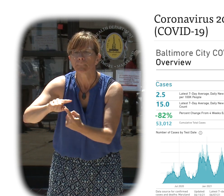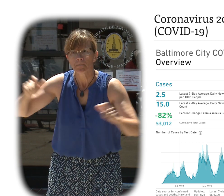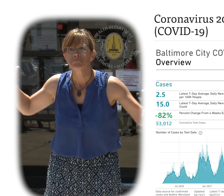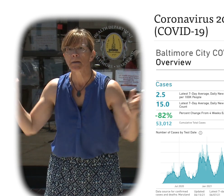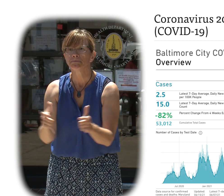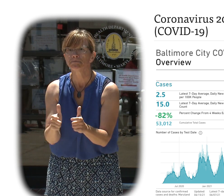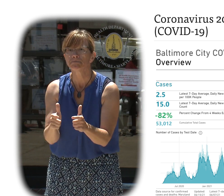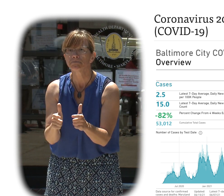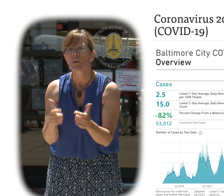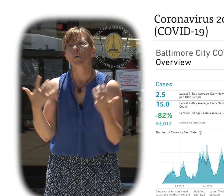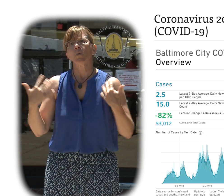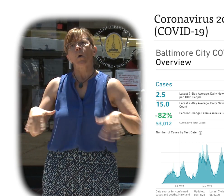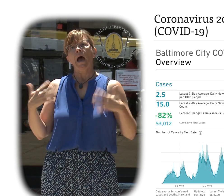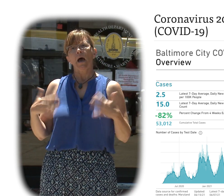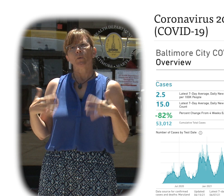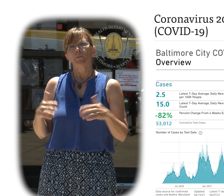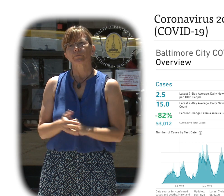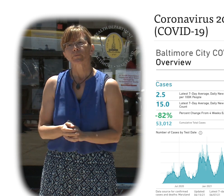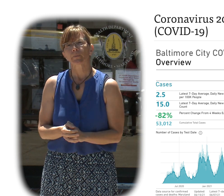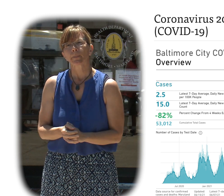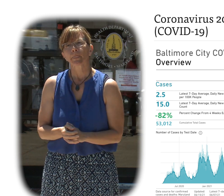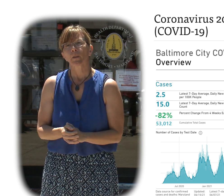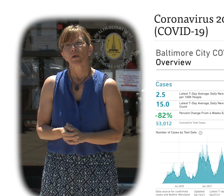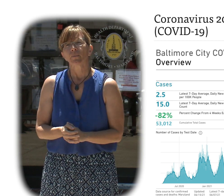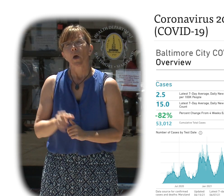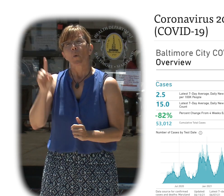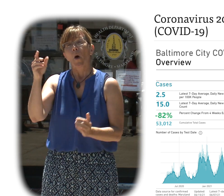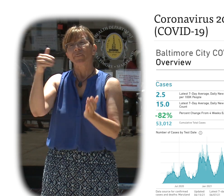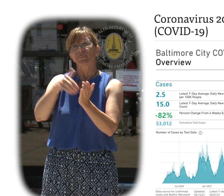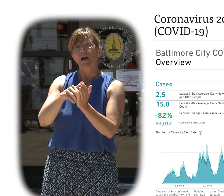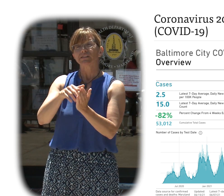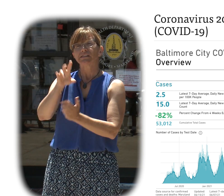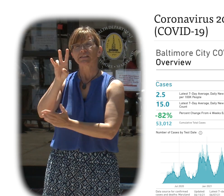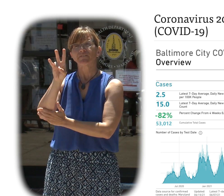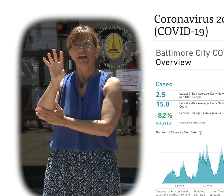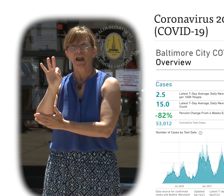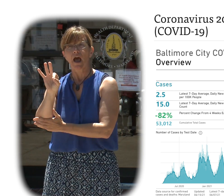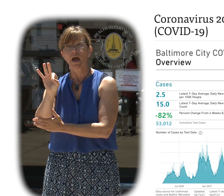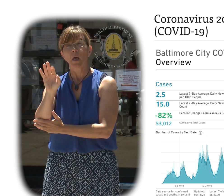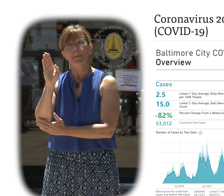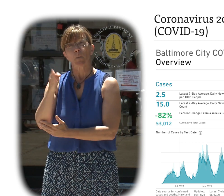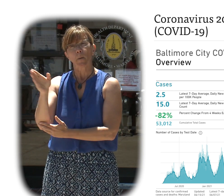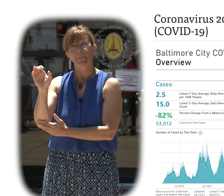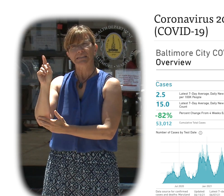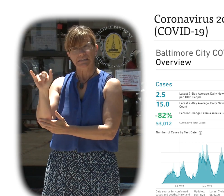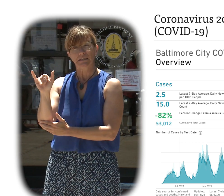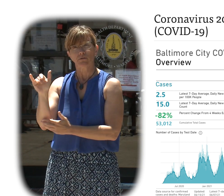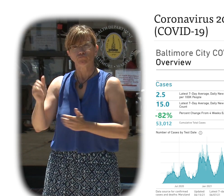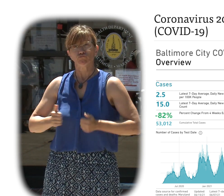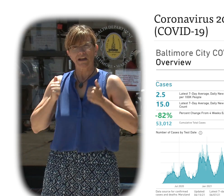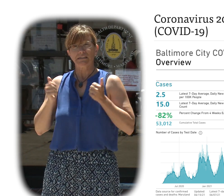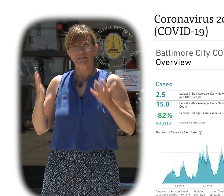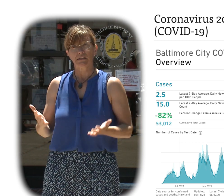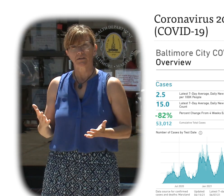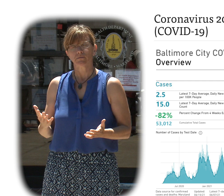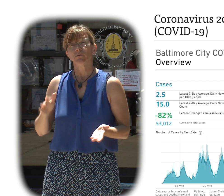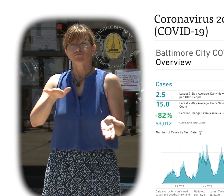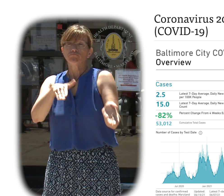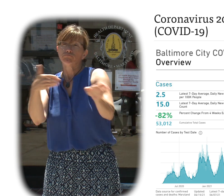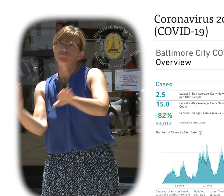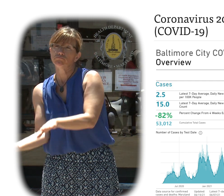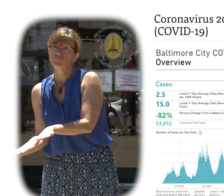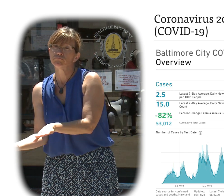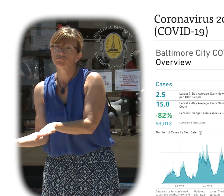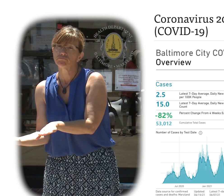respectively. 1,079 Baltimore City residents have lost their lives to COVID, and we are now